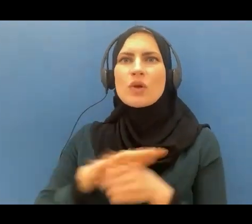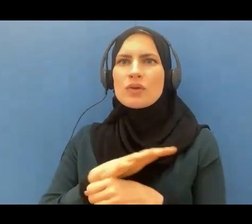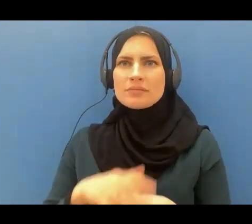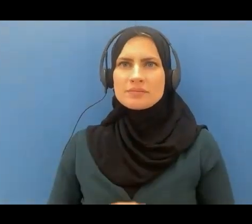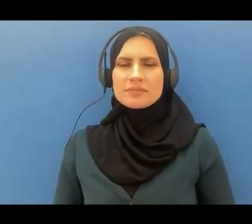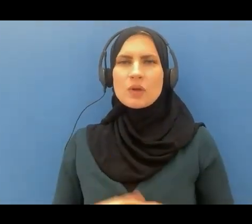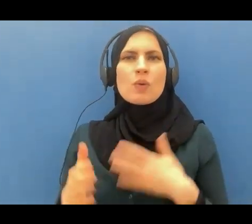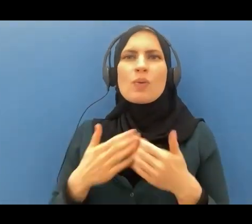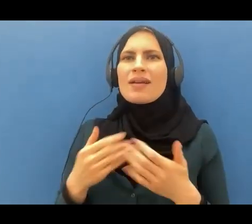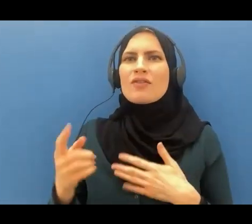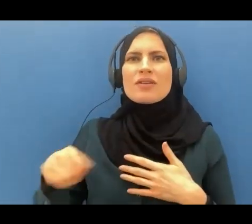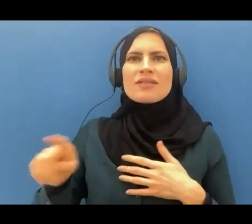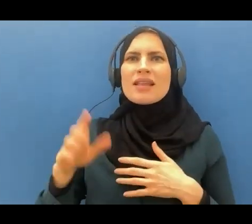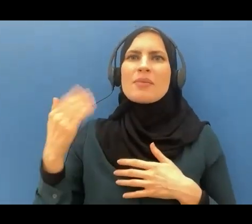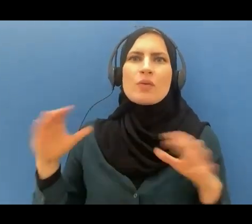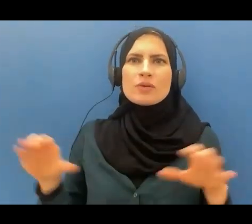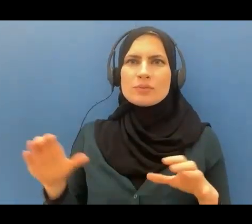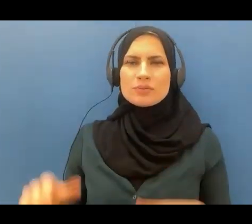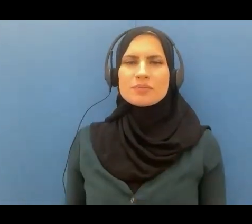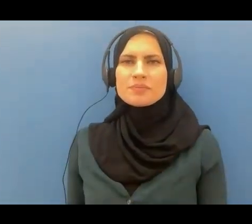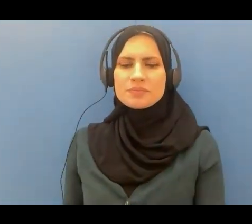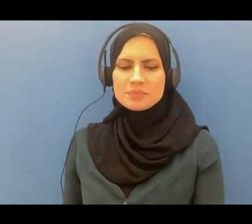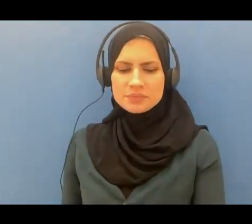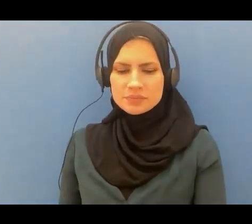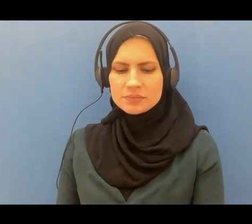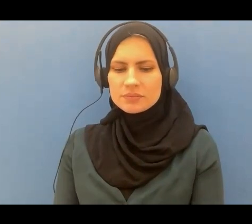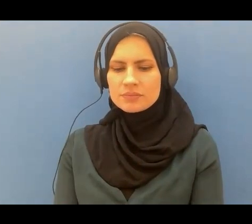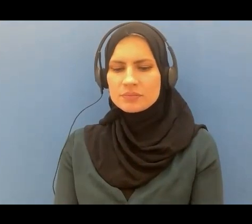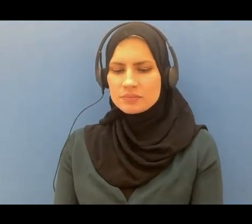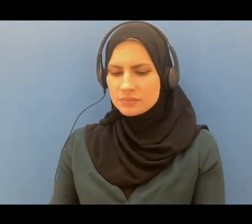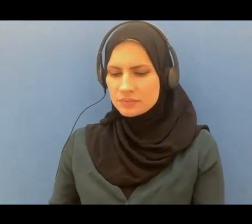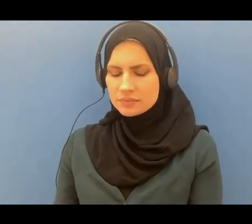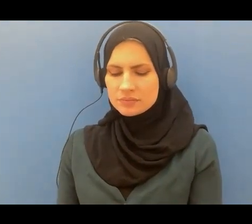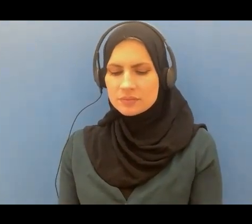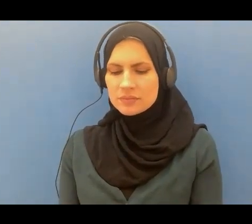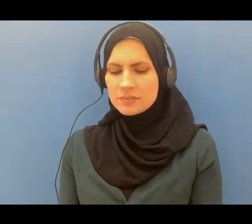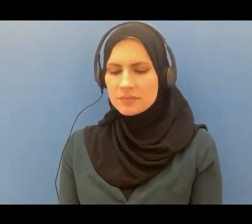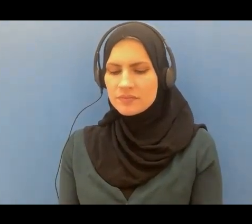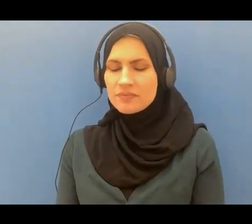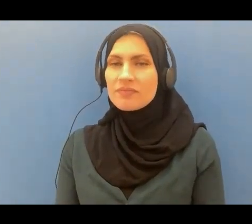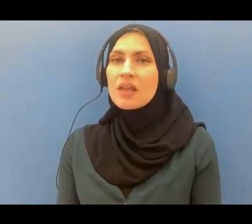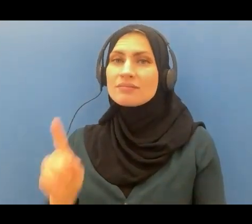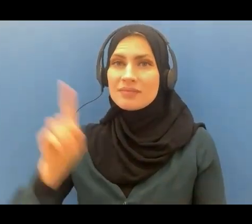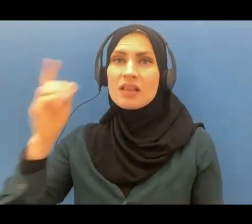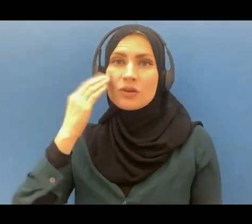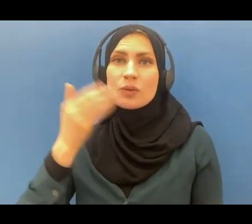it has done and Allah knows best what they do